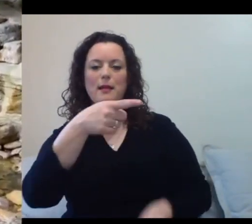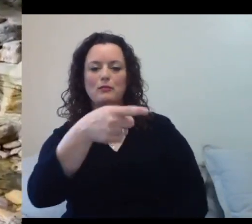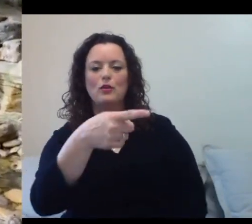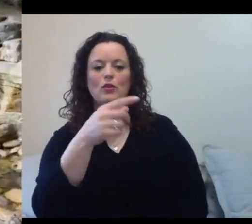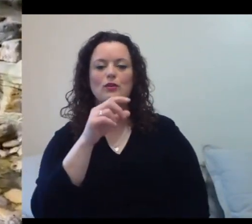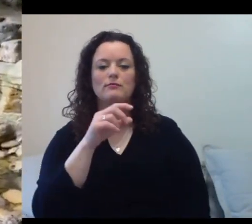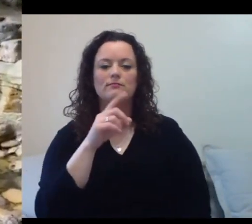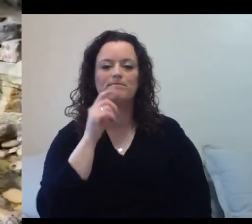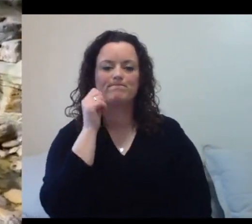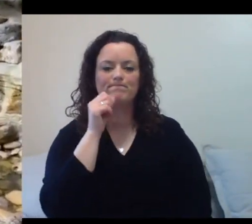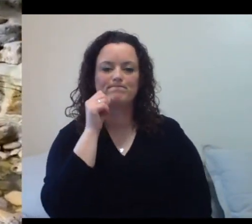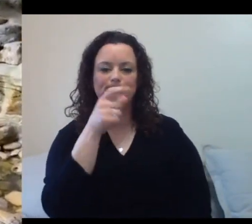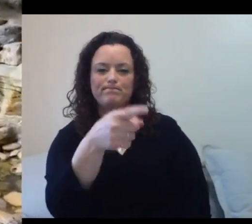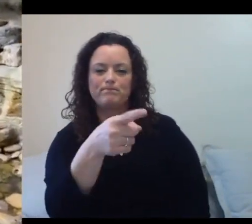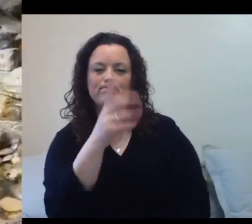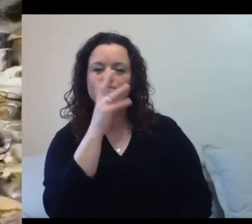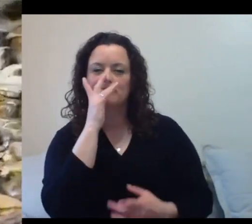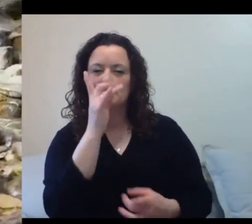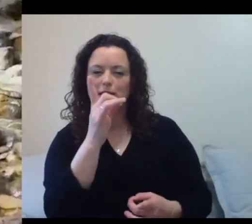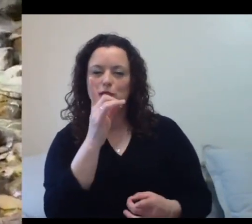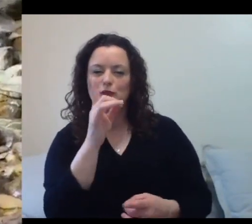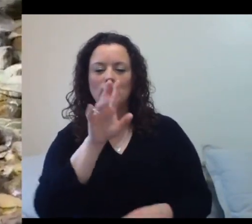interesting king name if anybody's a basketball fan out there.